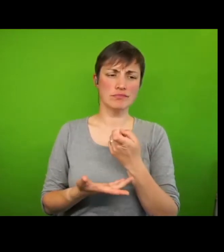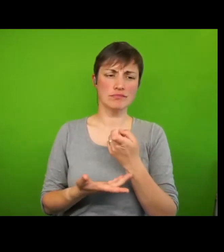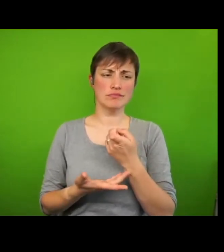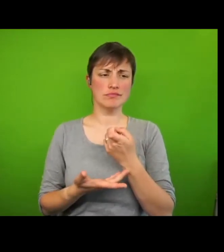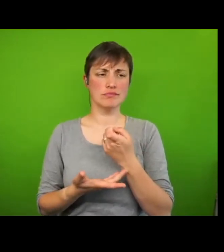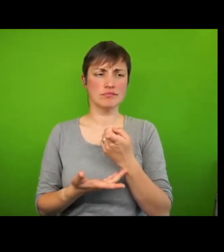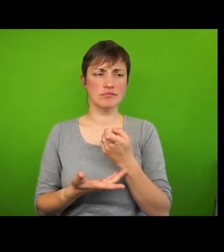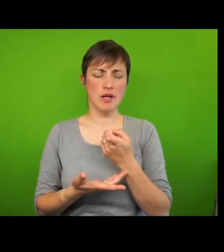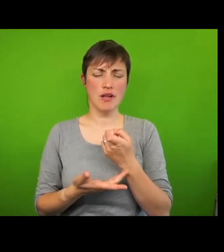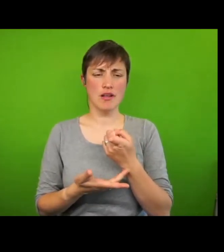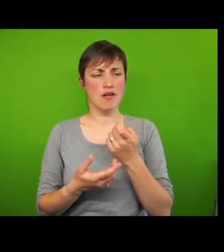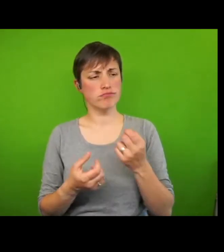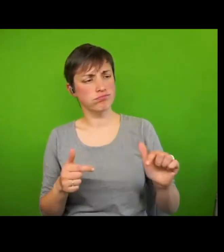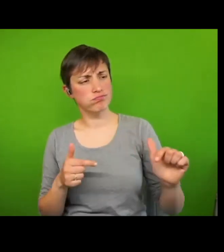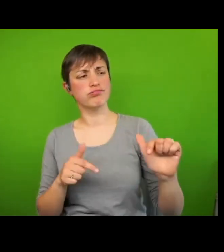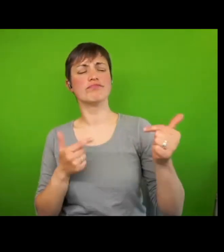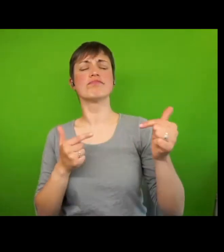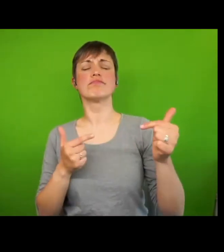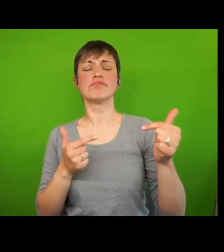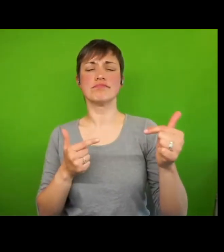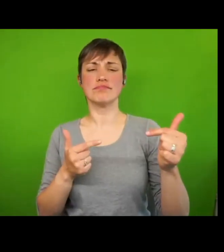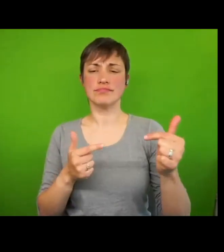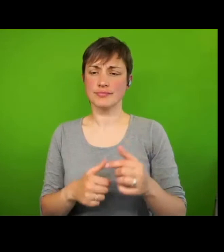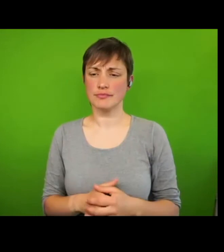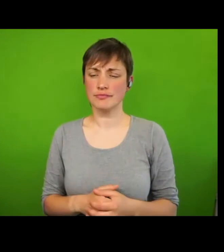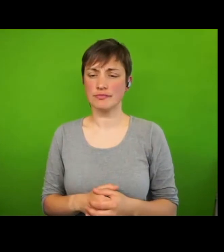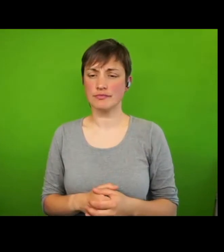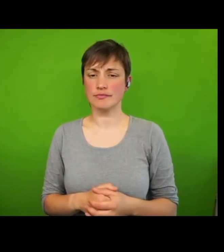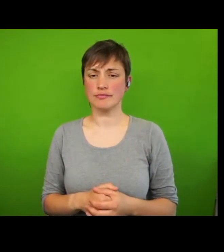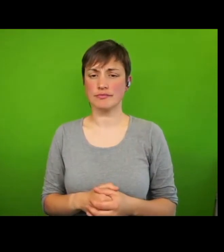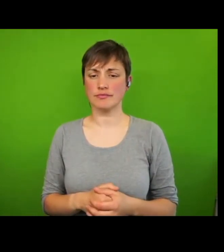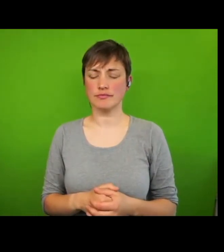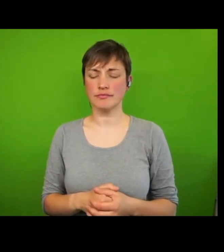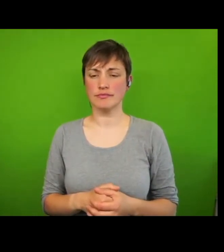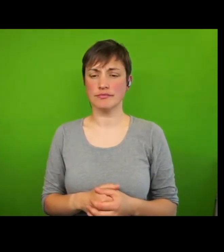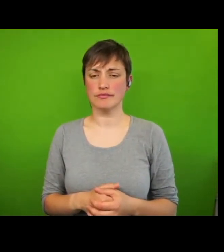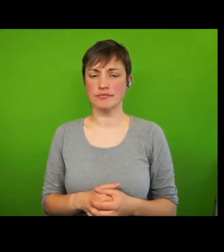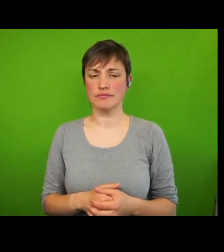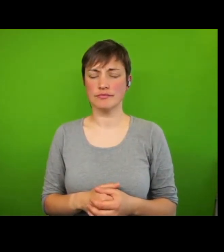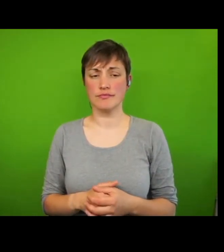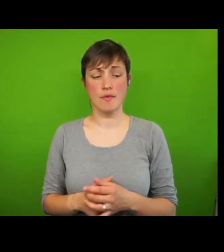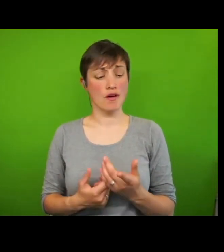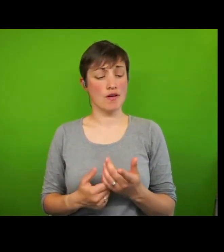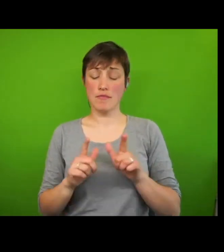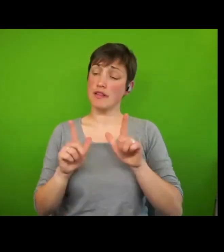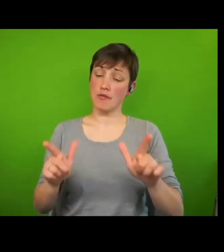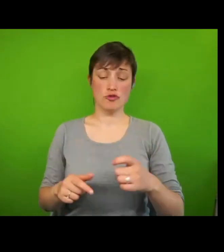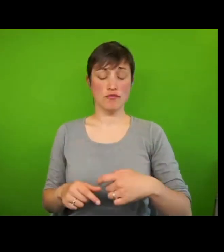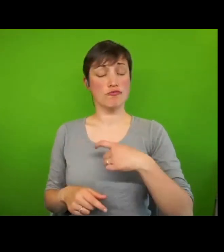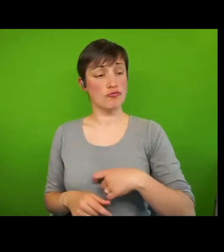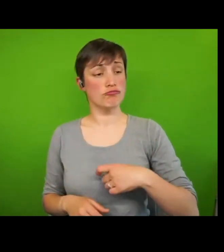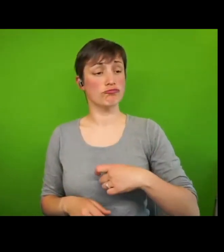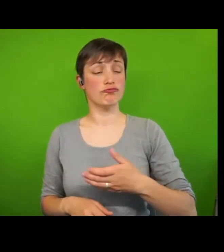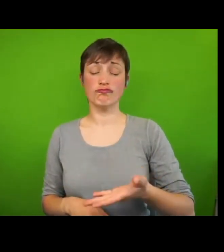demeaning and disrespectful. It's as if the language of human rights is here being used to counter the negative